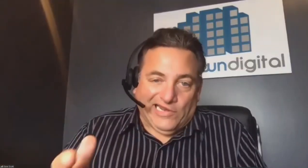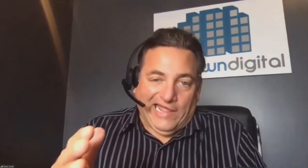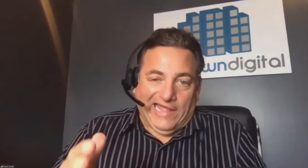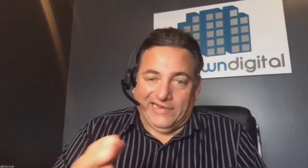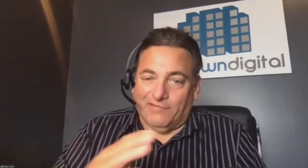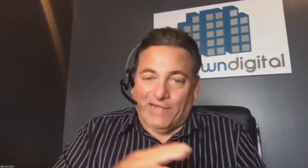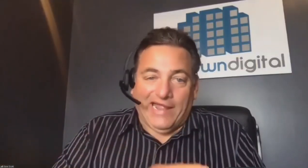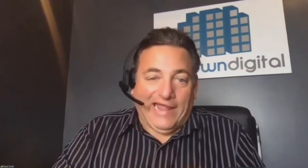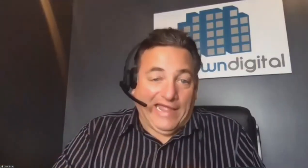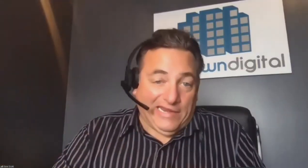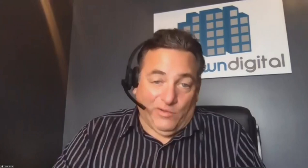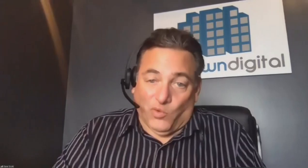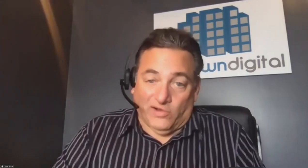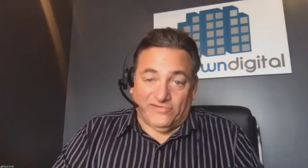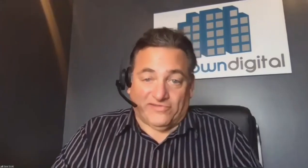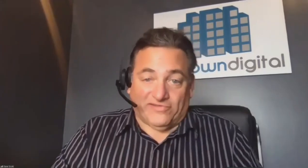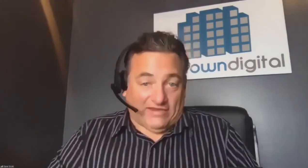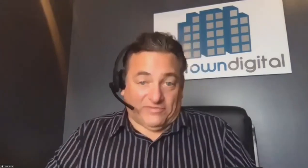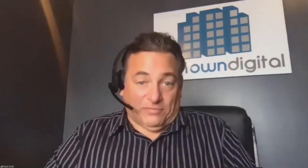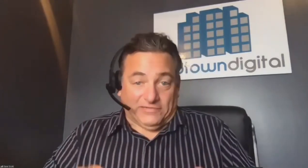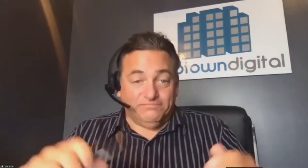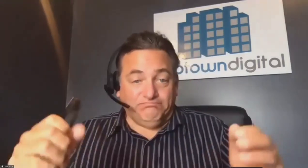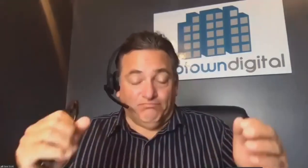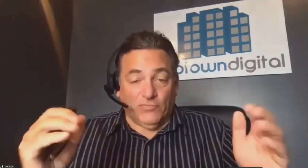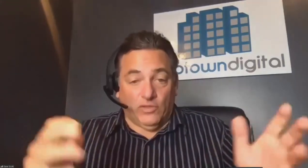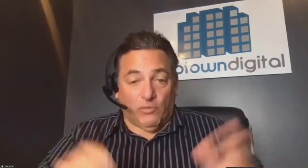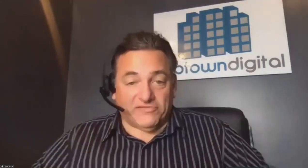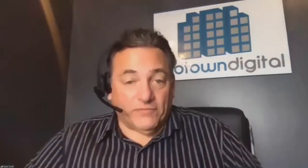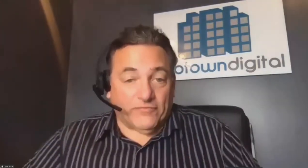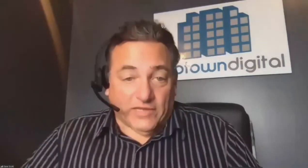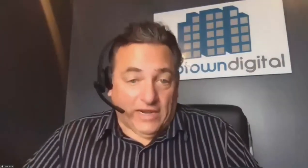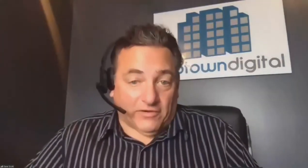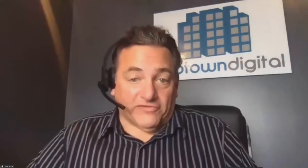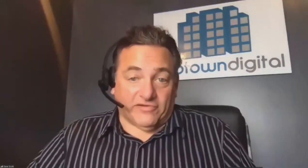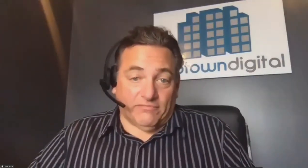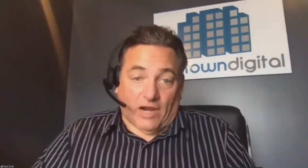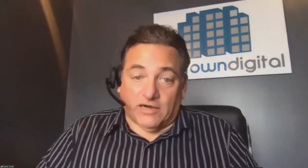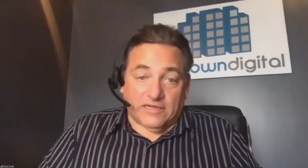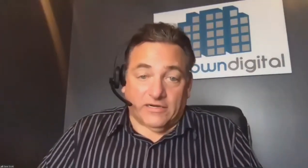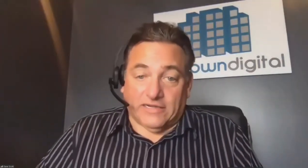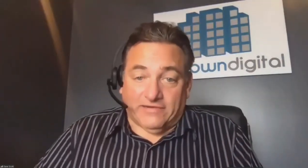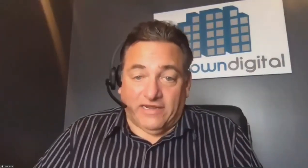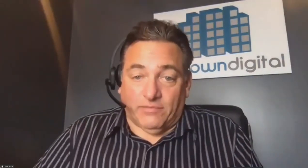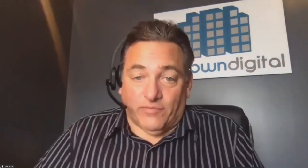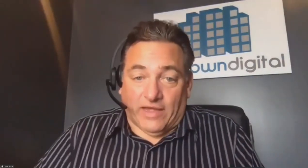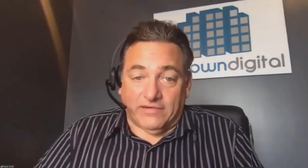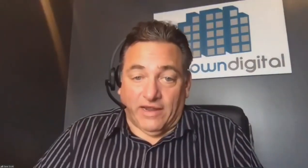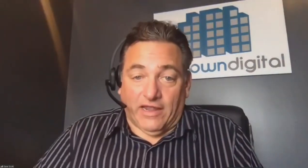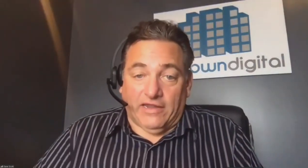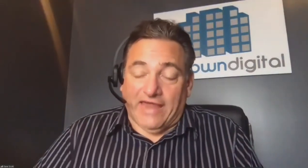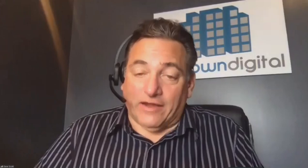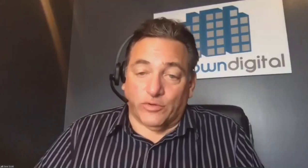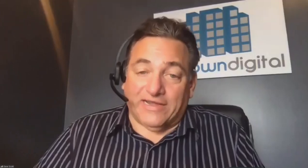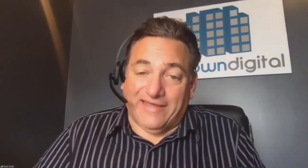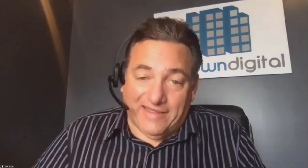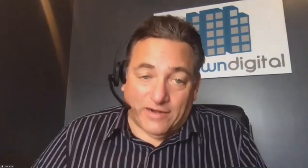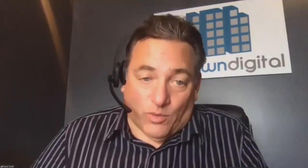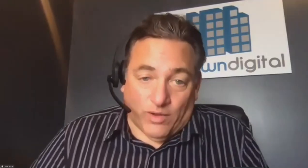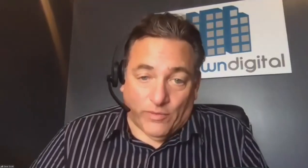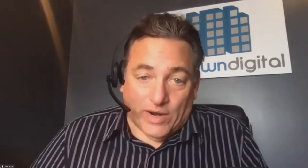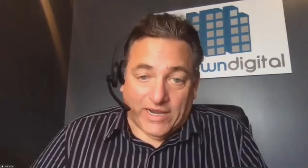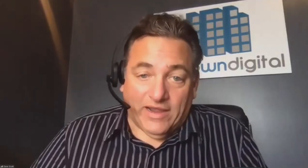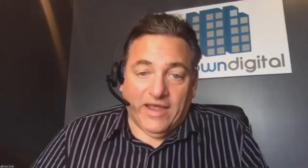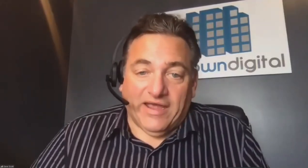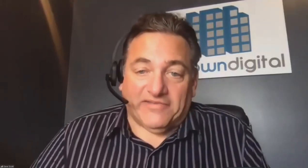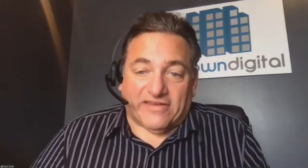loaded. And by anyone's assessment, the West Bloomfield Lakers are clearly a team that not only